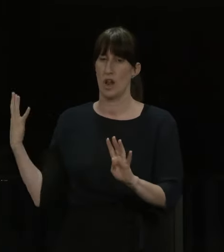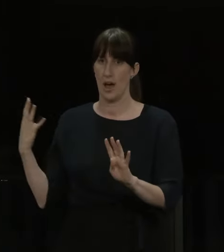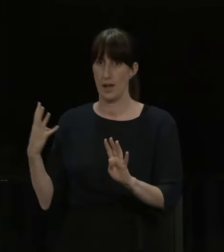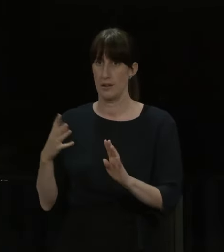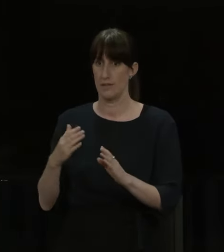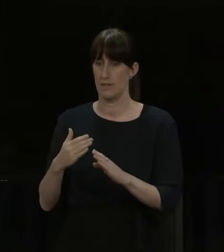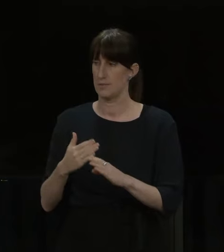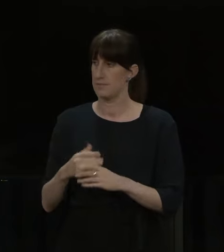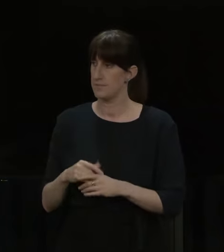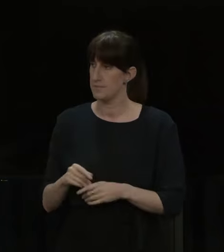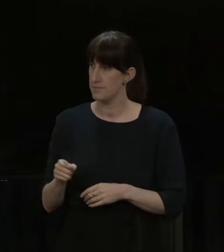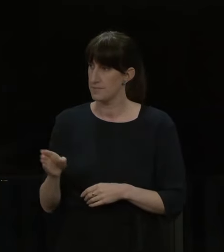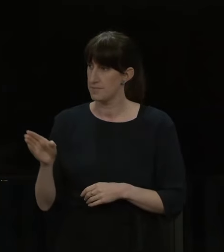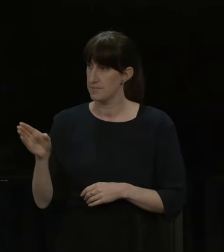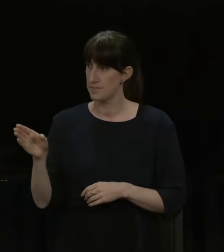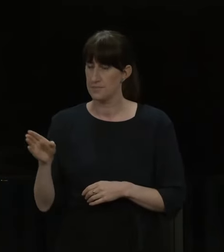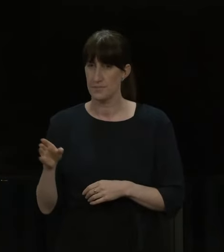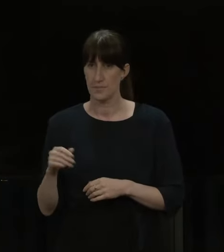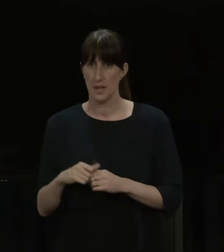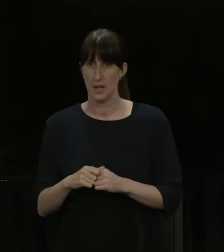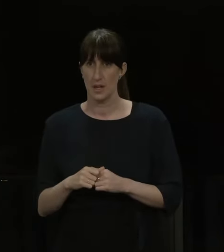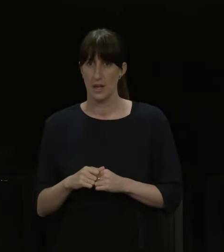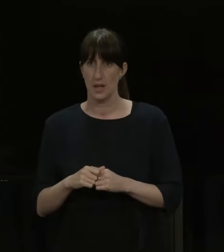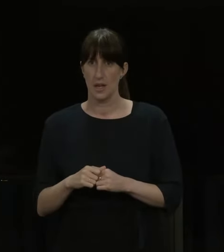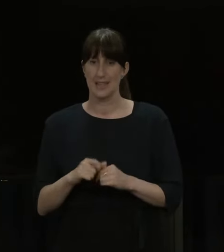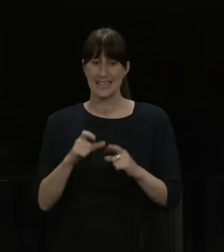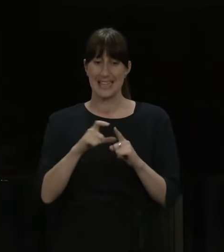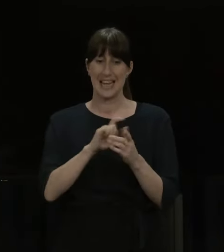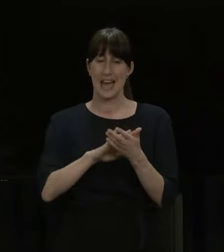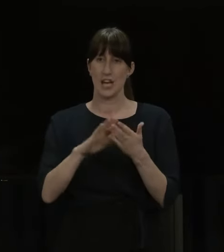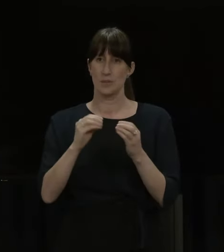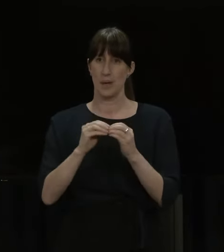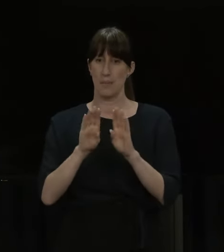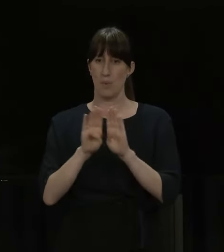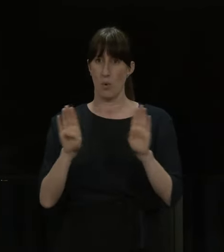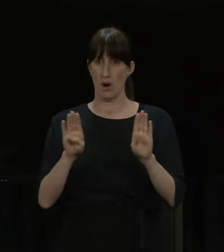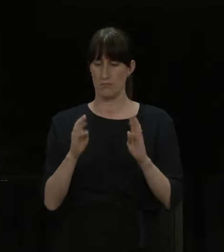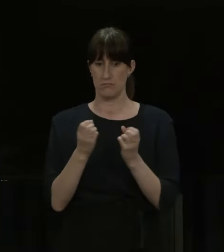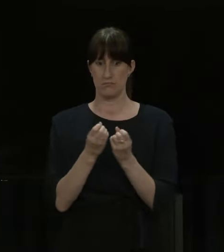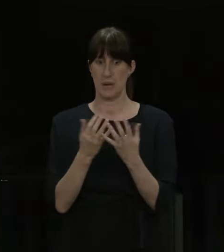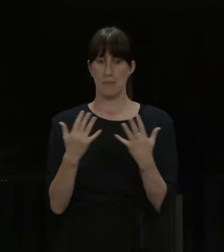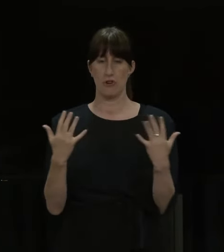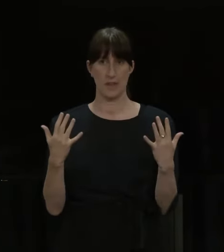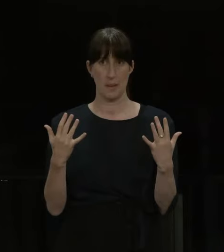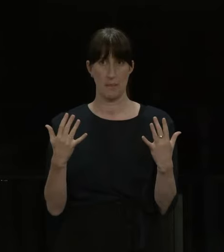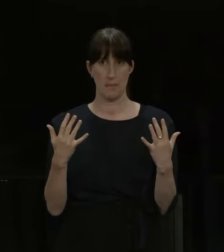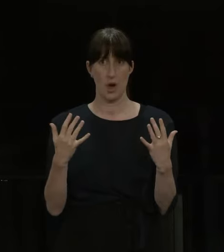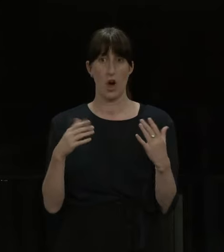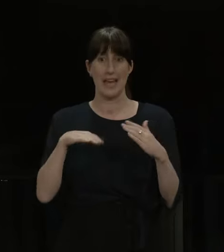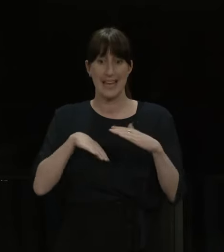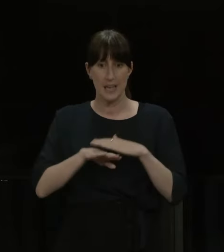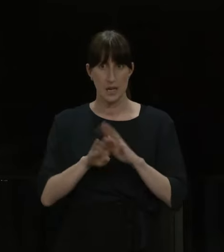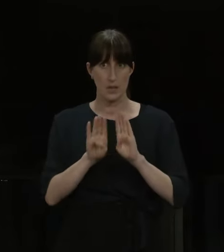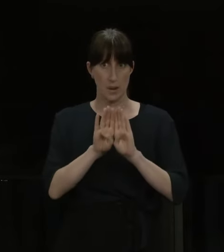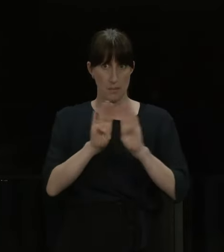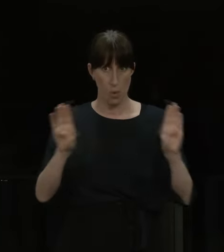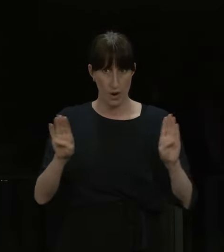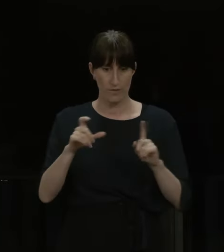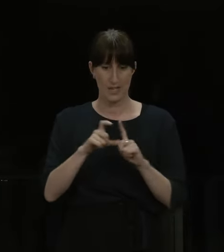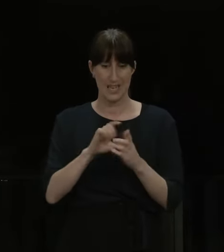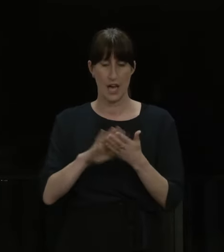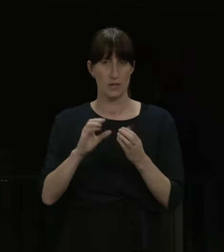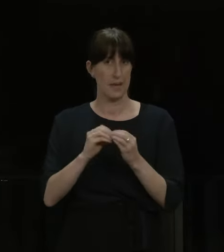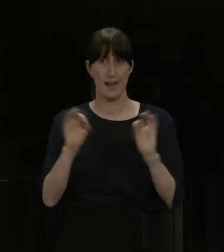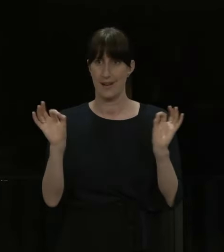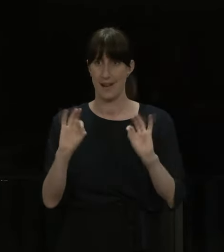A handful of elected DHB board members up around the country are not vaccinated and don't want to be vaccinated. They're